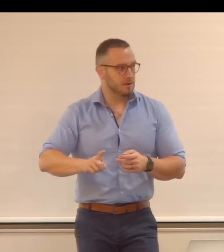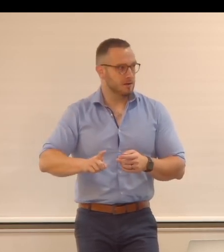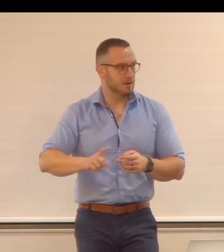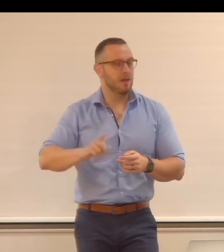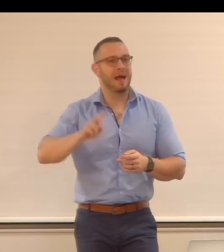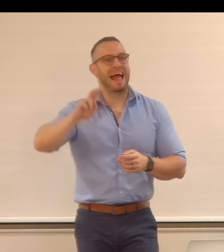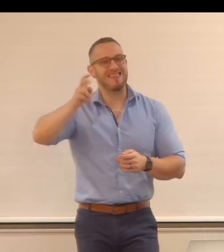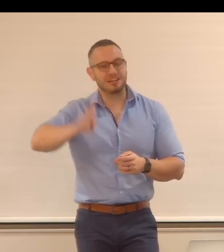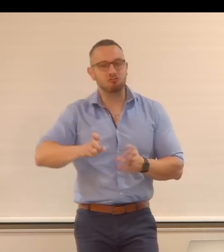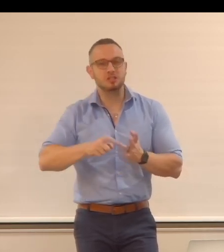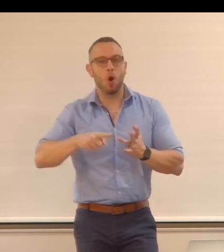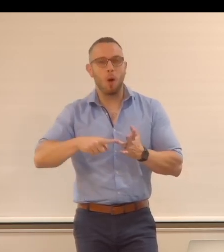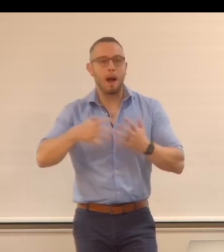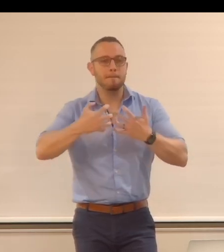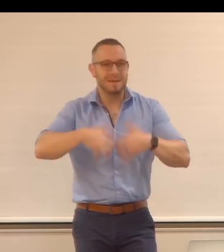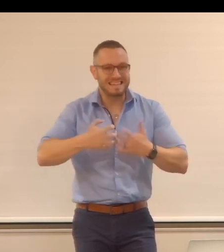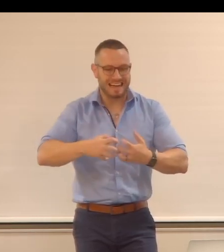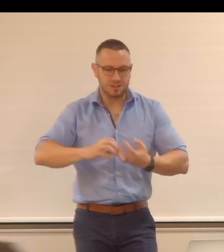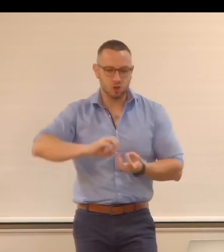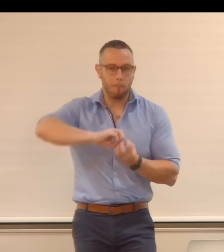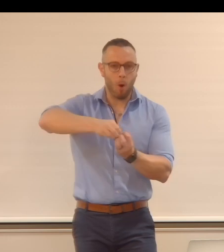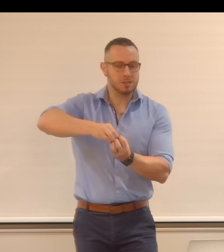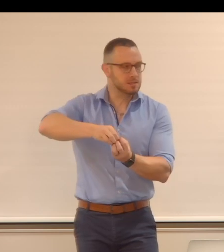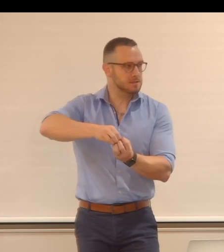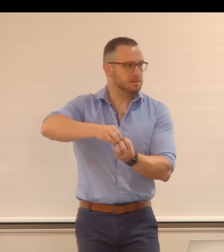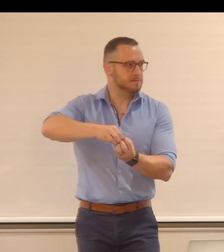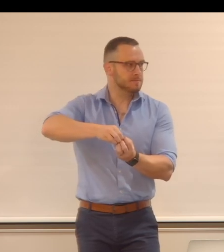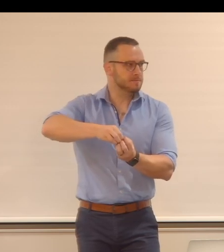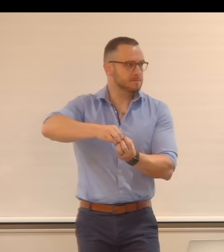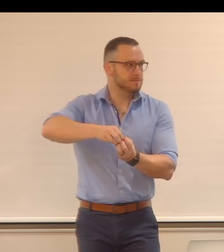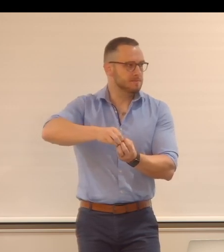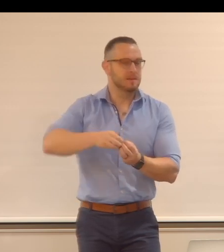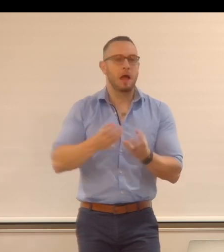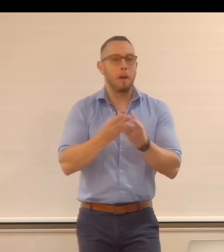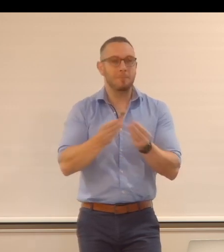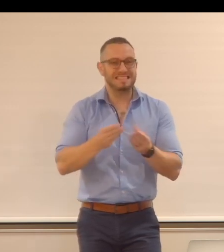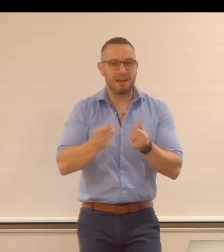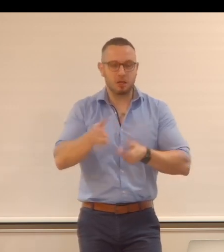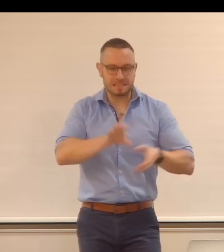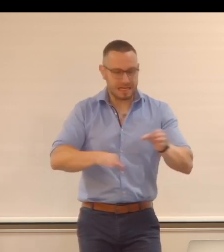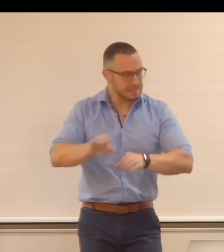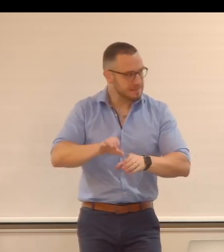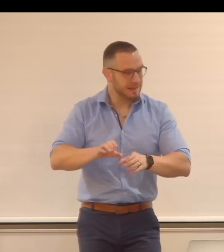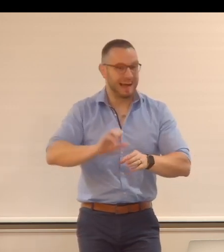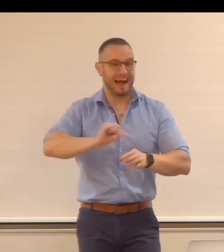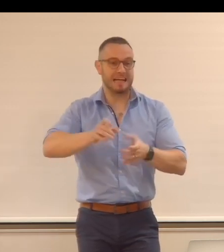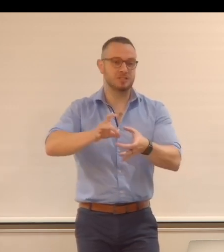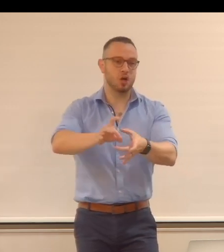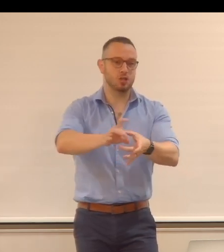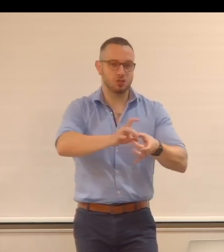electromechanical components. Material science and associated